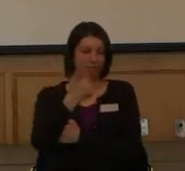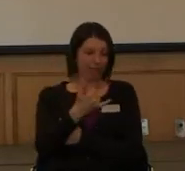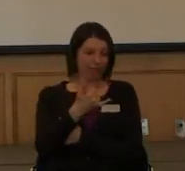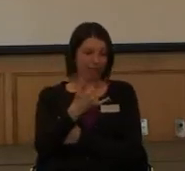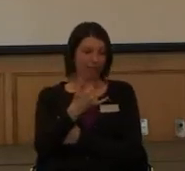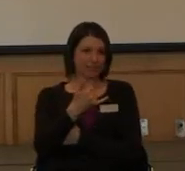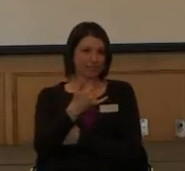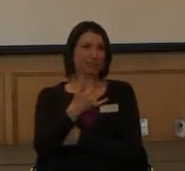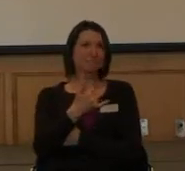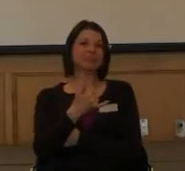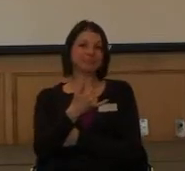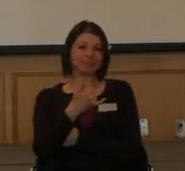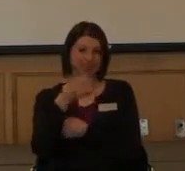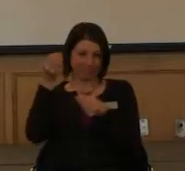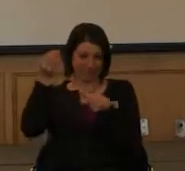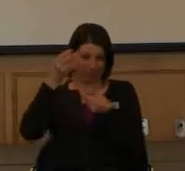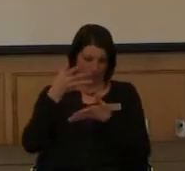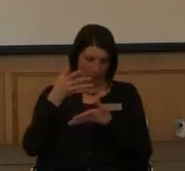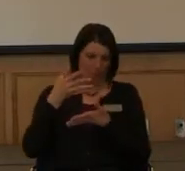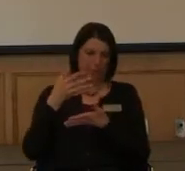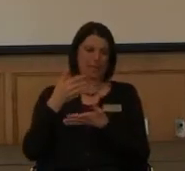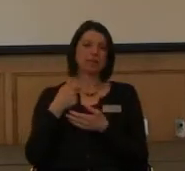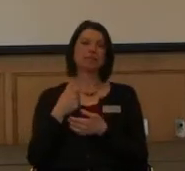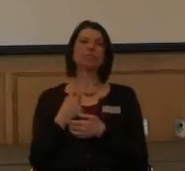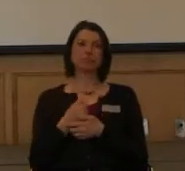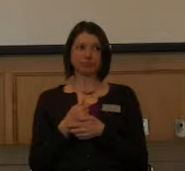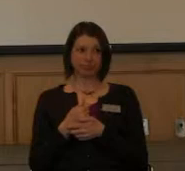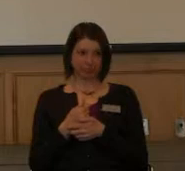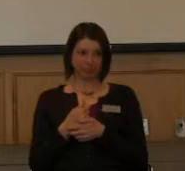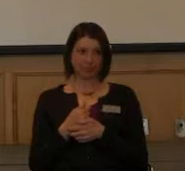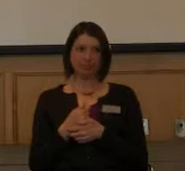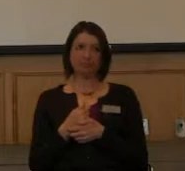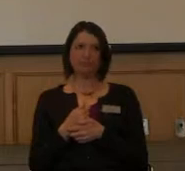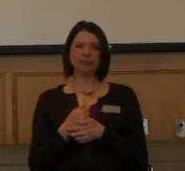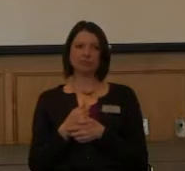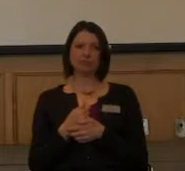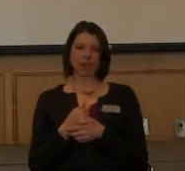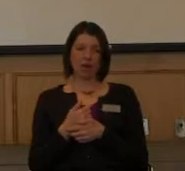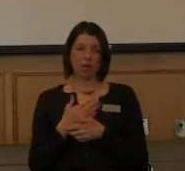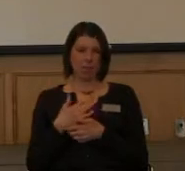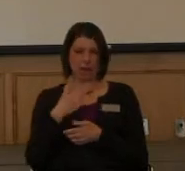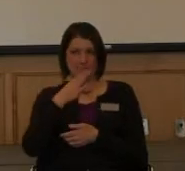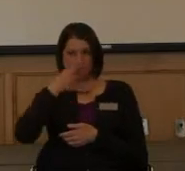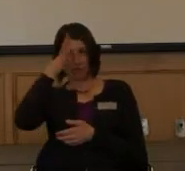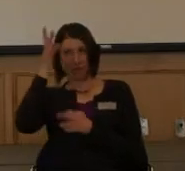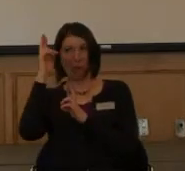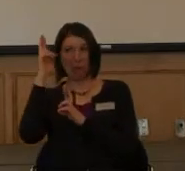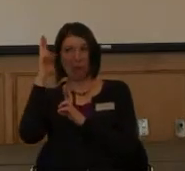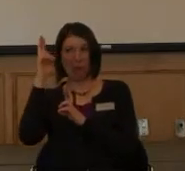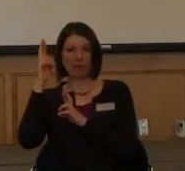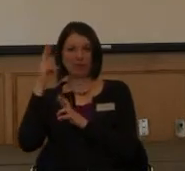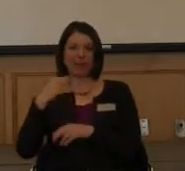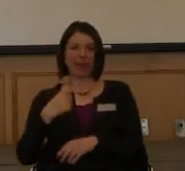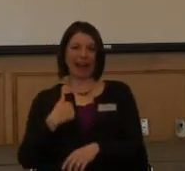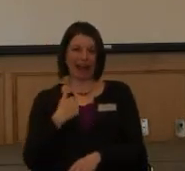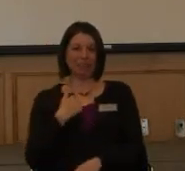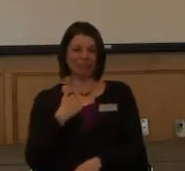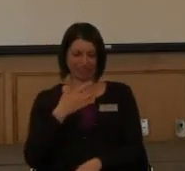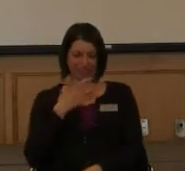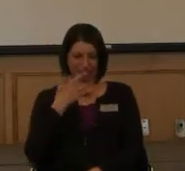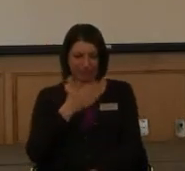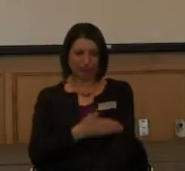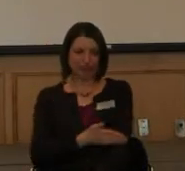getting settled there and wasn't feeling well. And they were hoping like with the nausea medication. So,